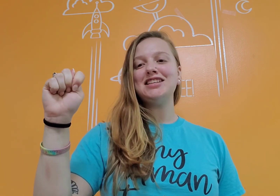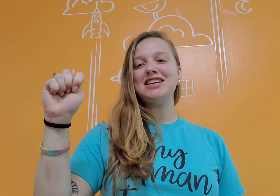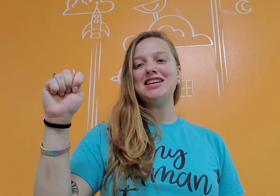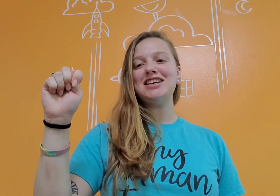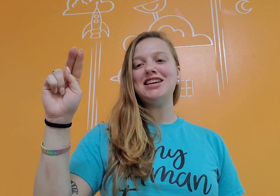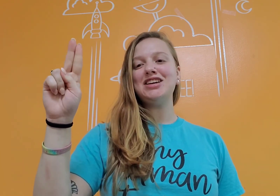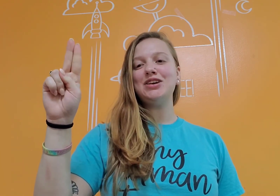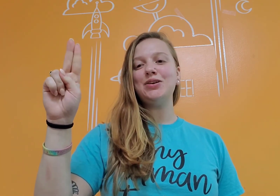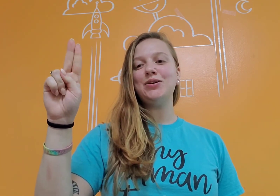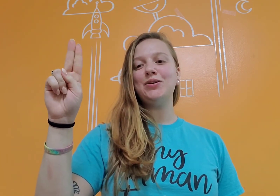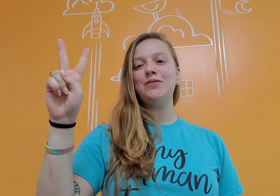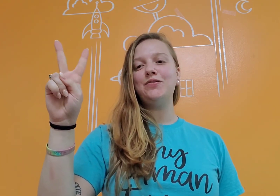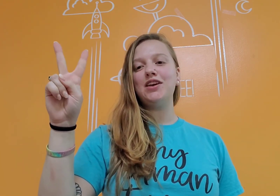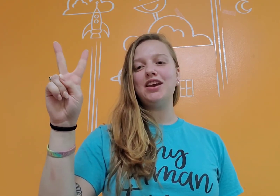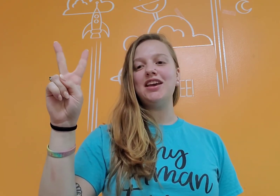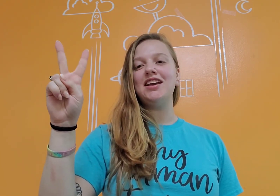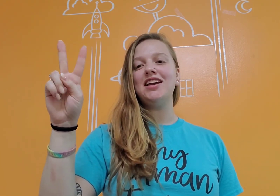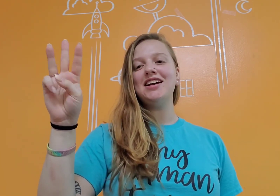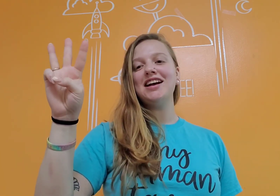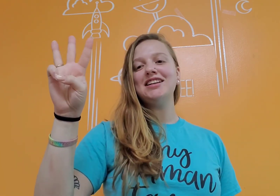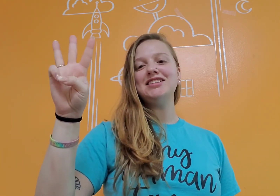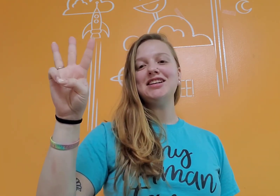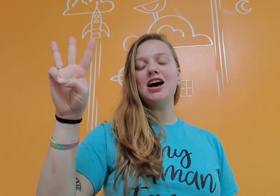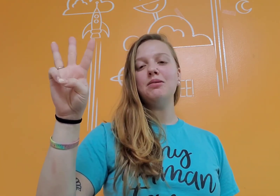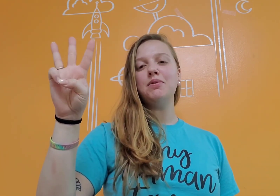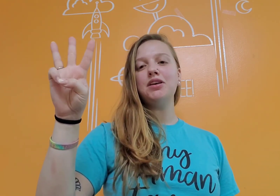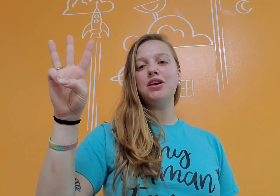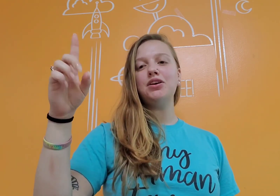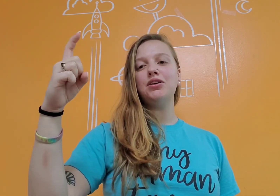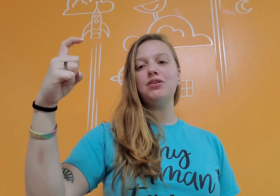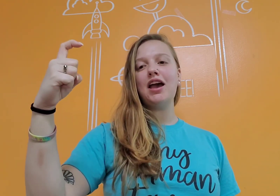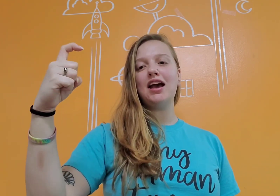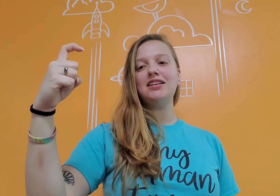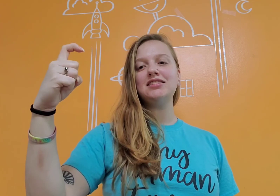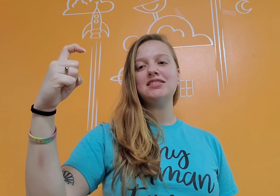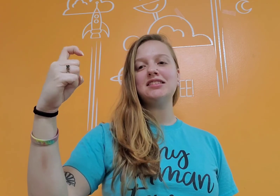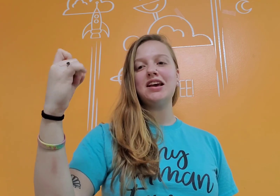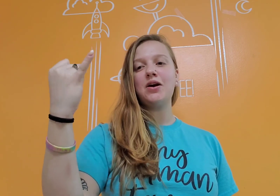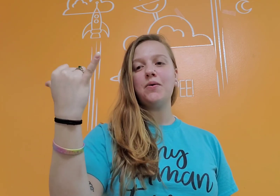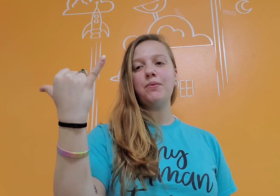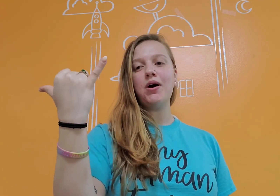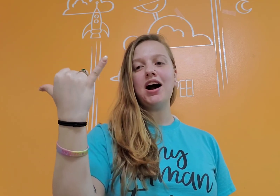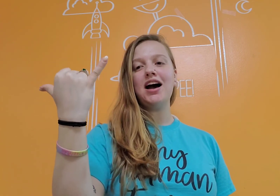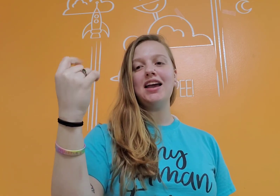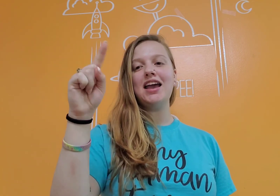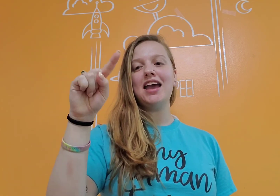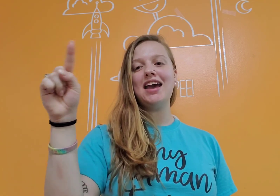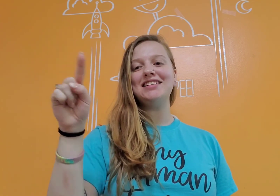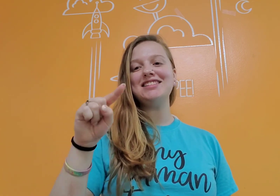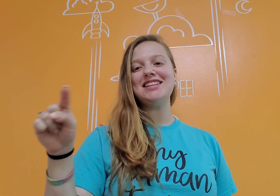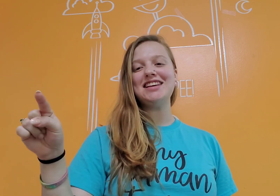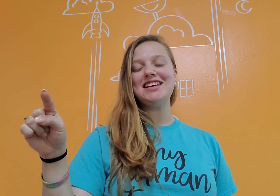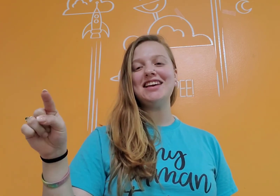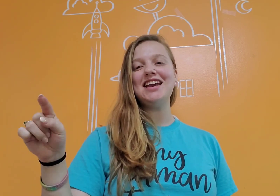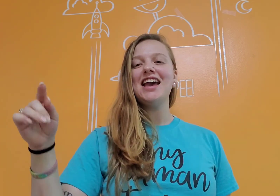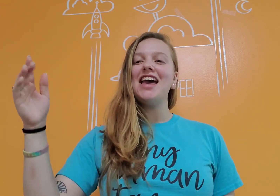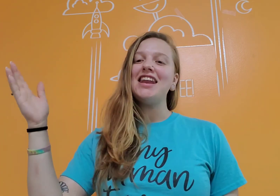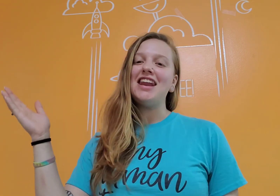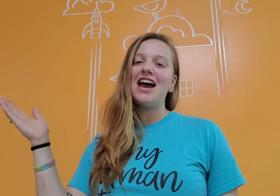T, U, V, W, X, Y, and Z. Now,